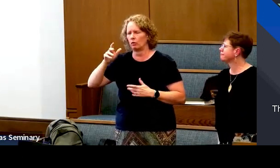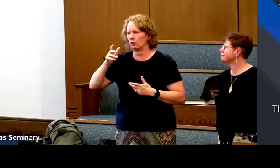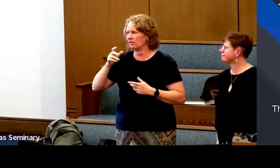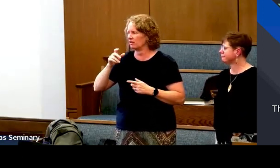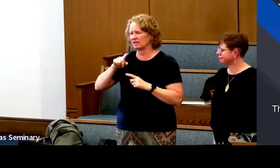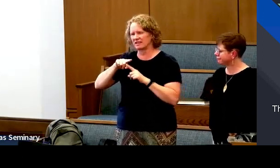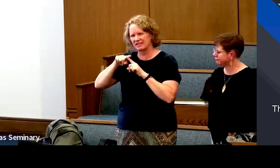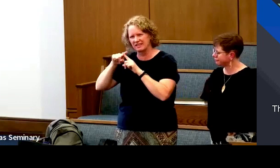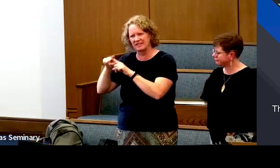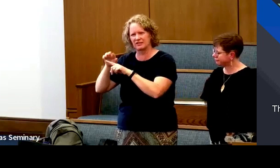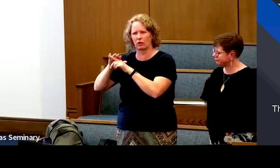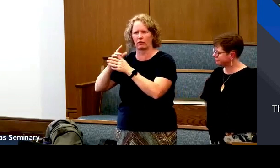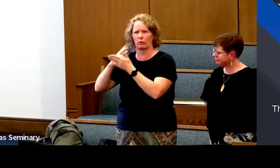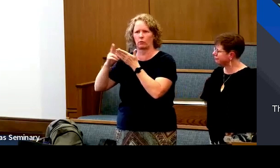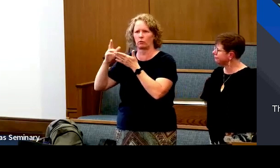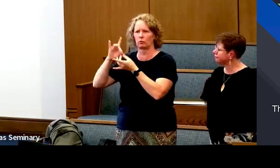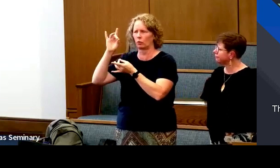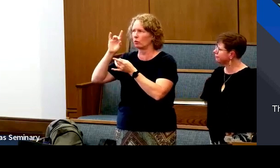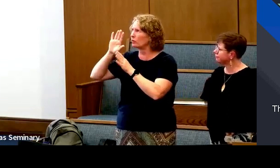or we don't know.